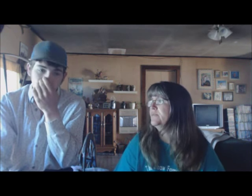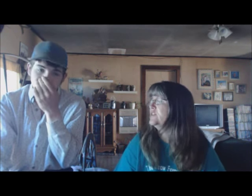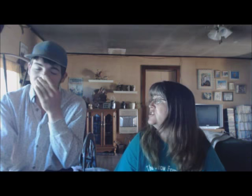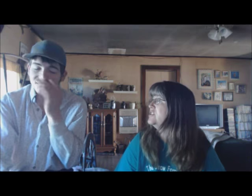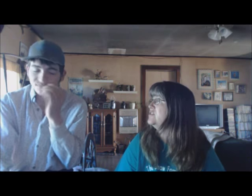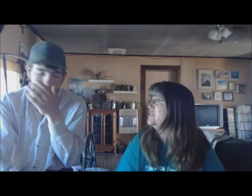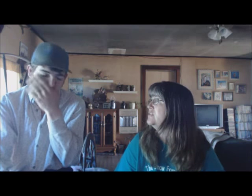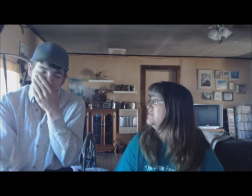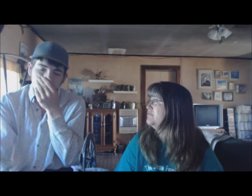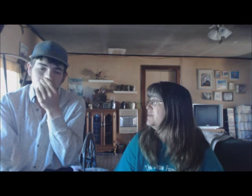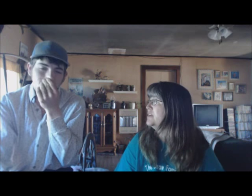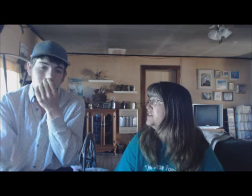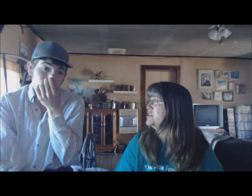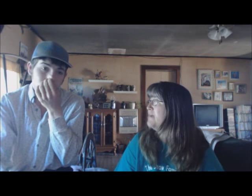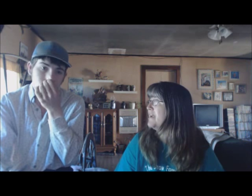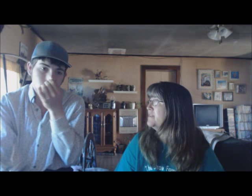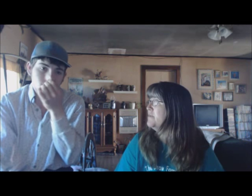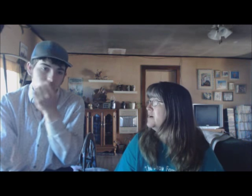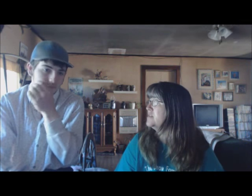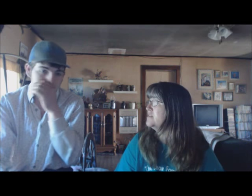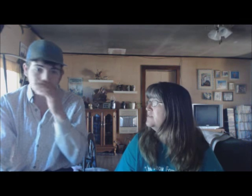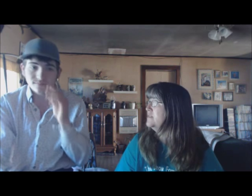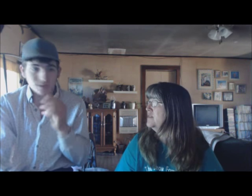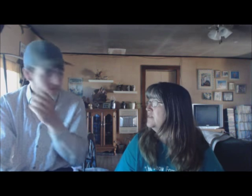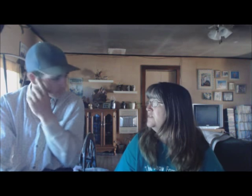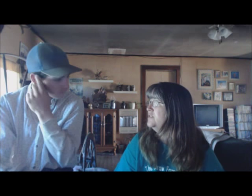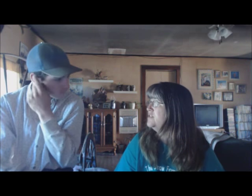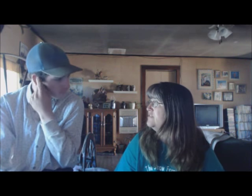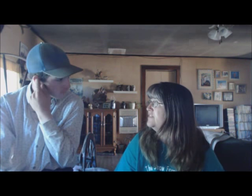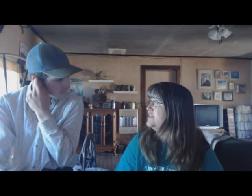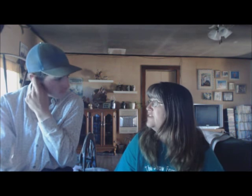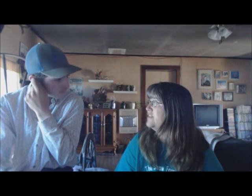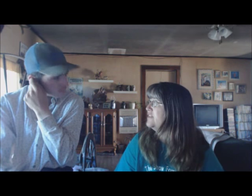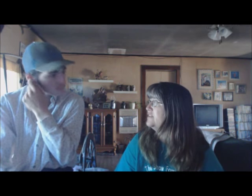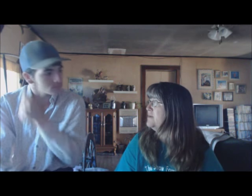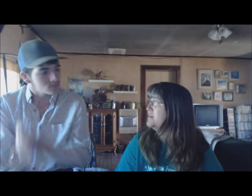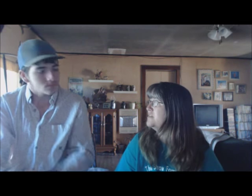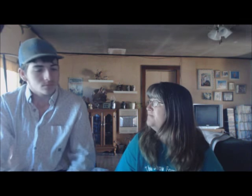rope, and she's doing pretty good. she back in the box? Yep. You still feeding her out there in the box?